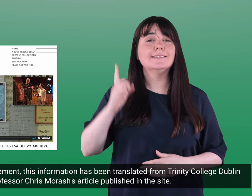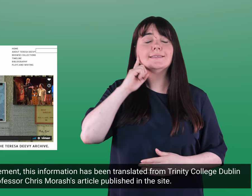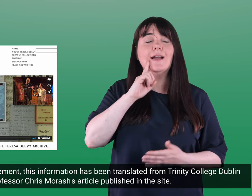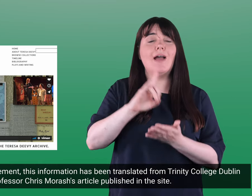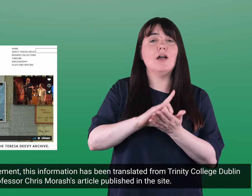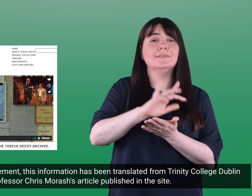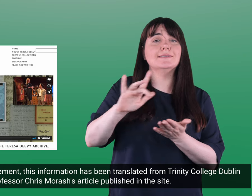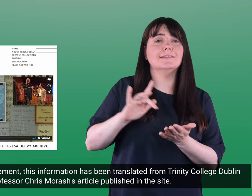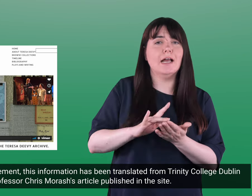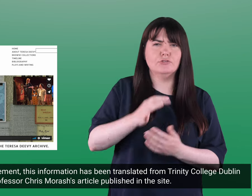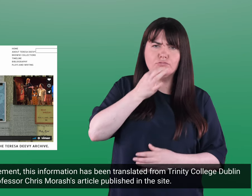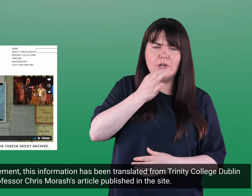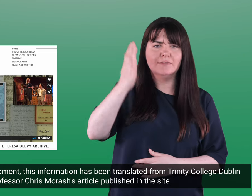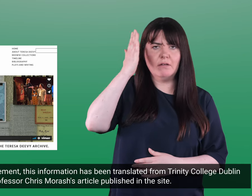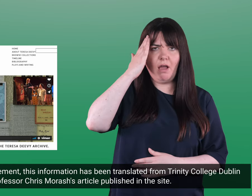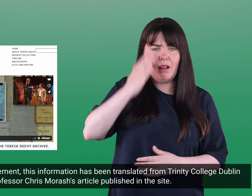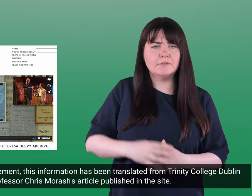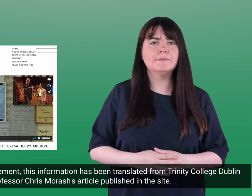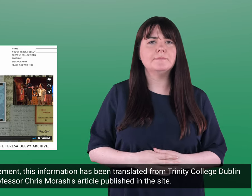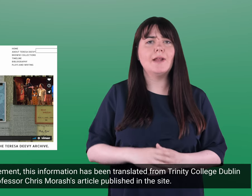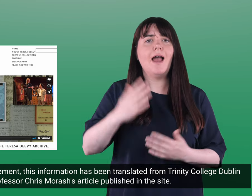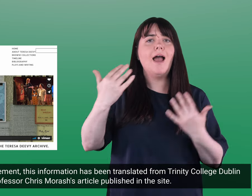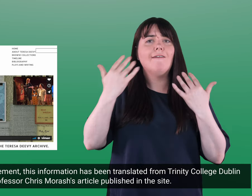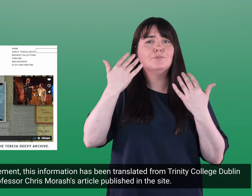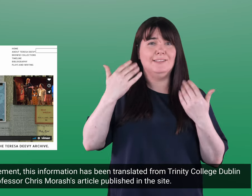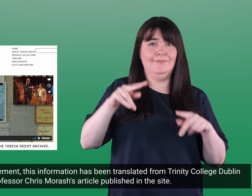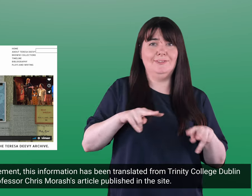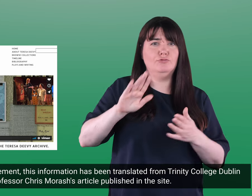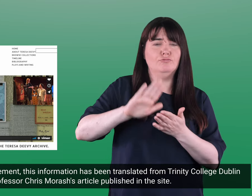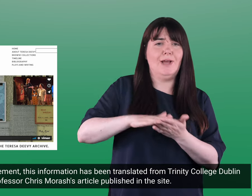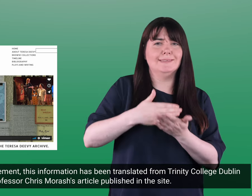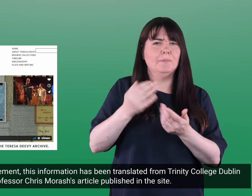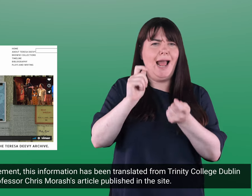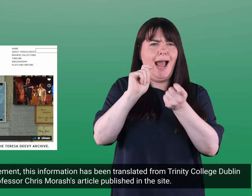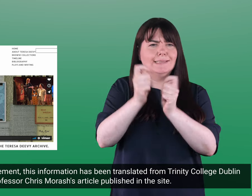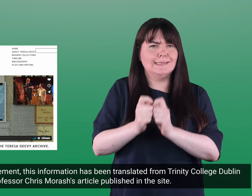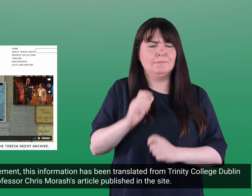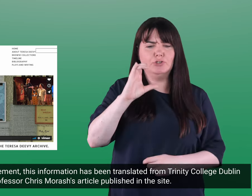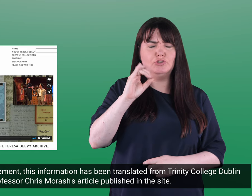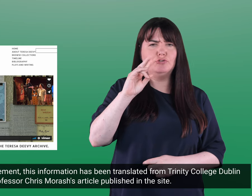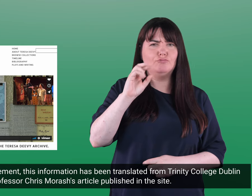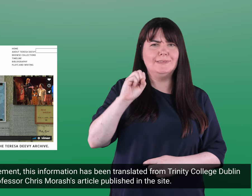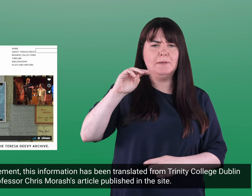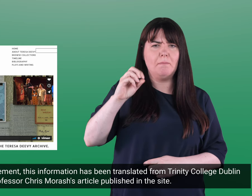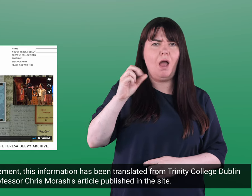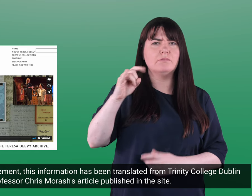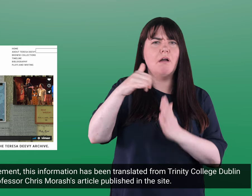In grateful acknowledgement this information has been translated from Trinity College Dublin Professor Chris Morash's article